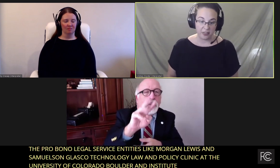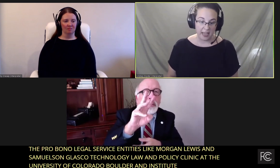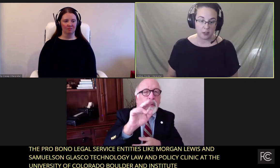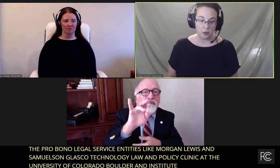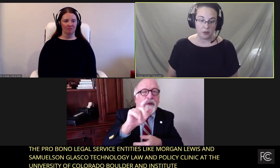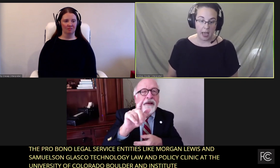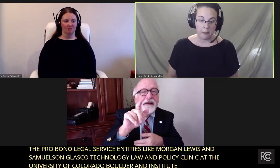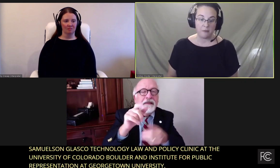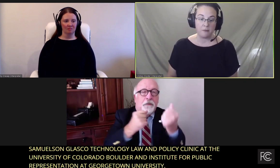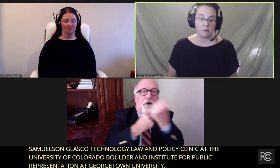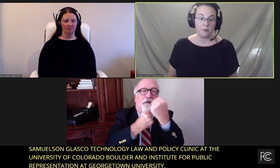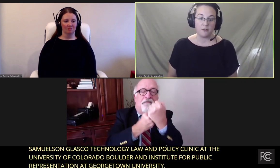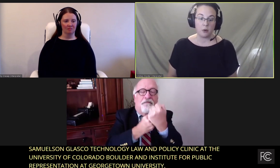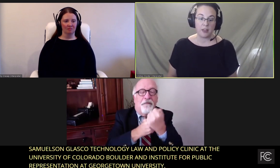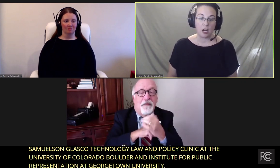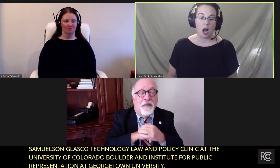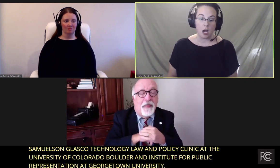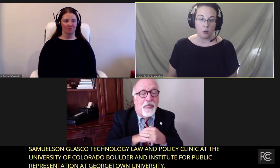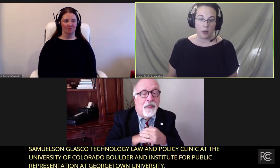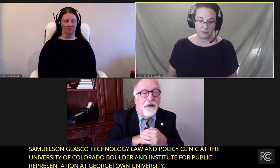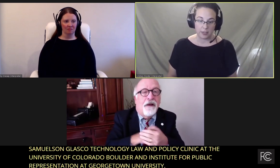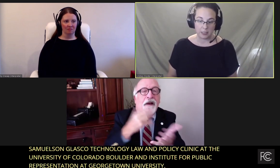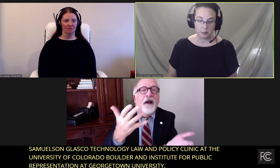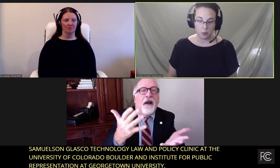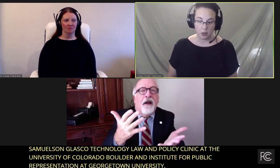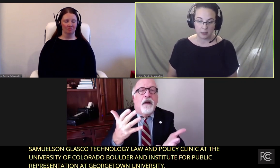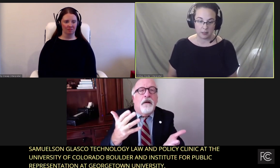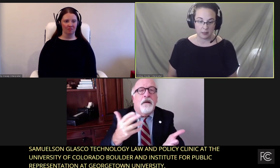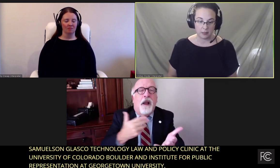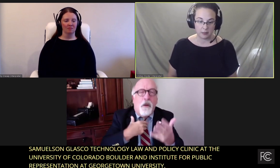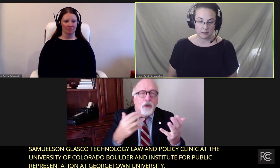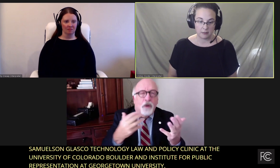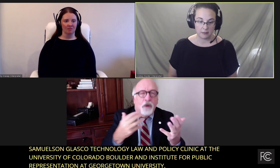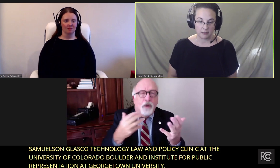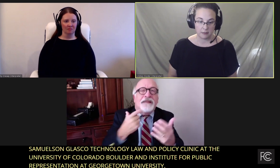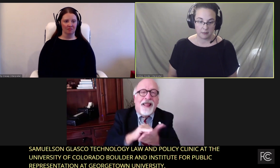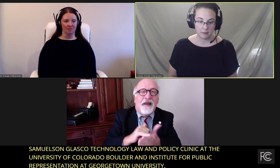So my thanks to them for their unwavering support.